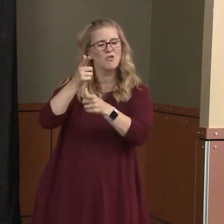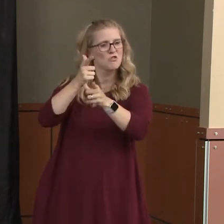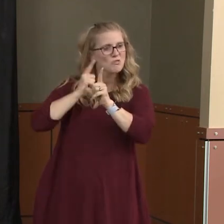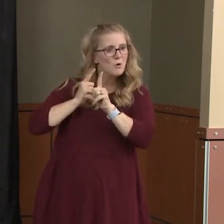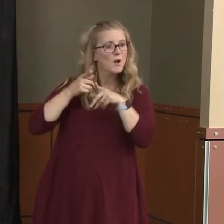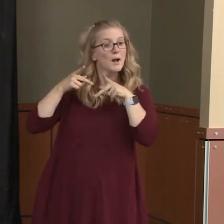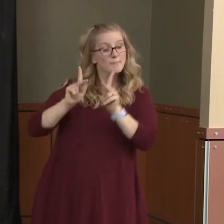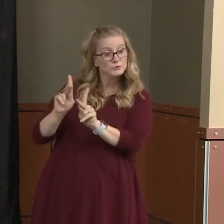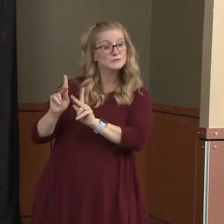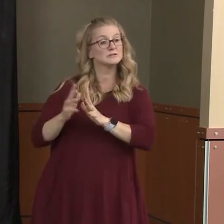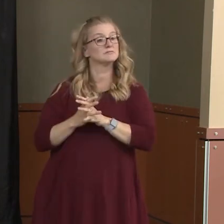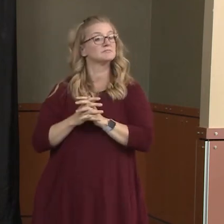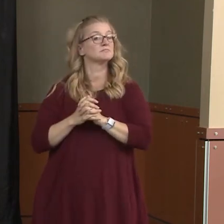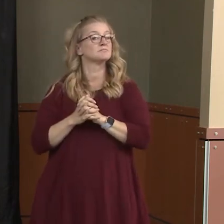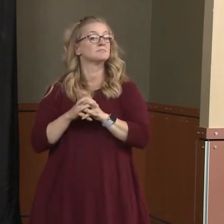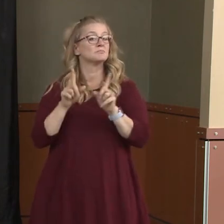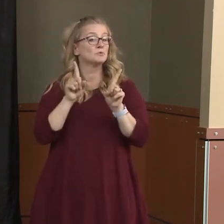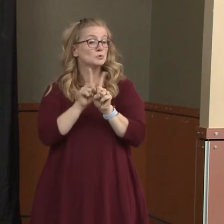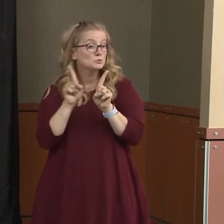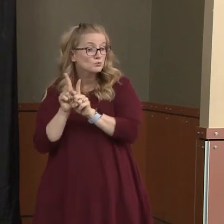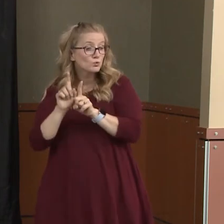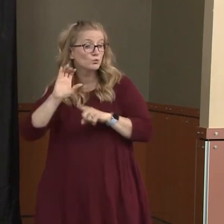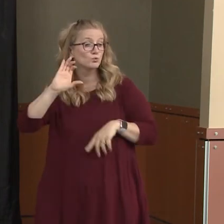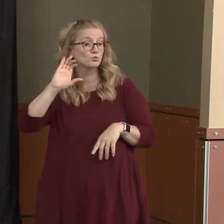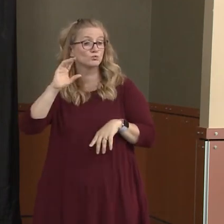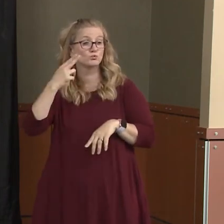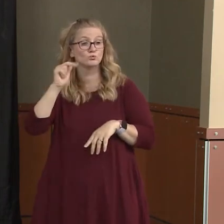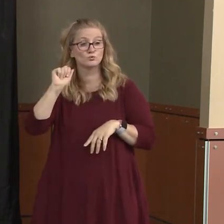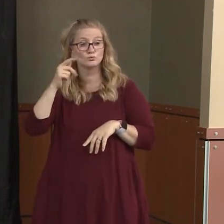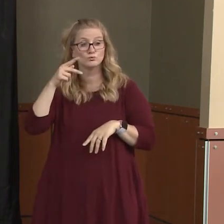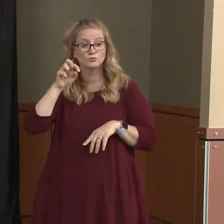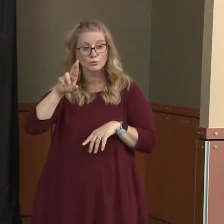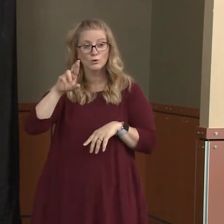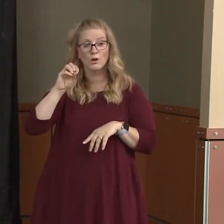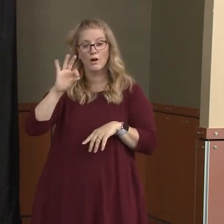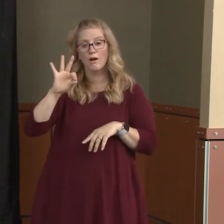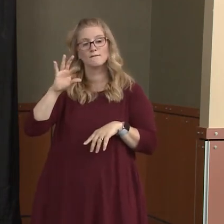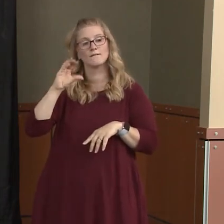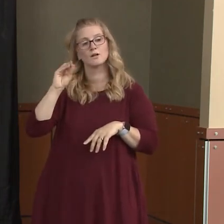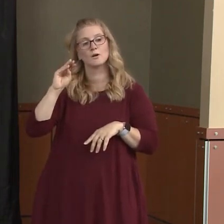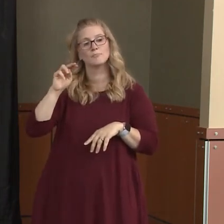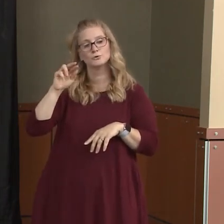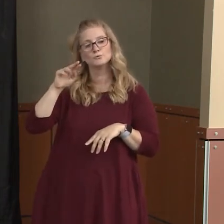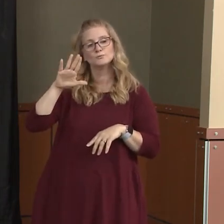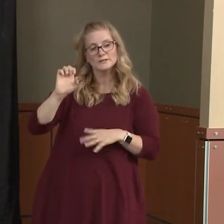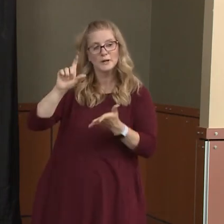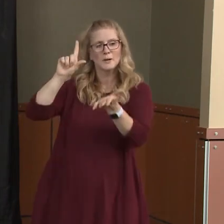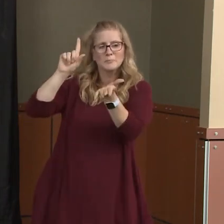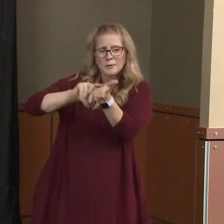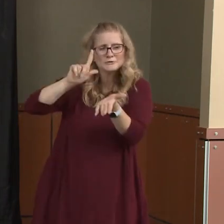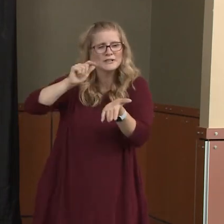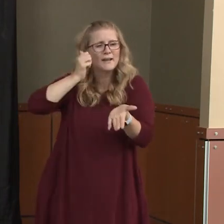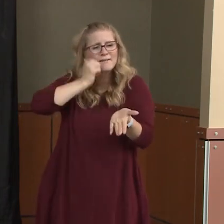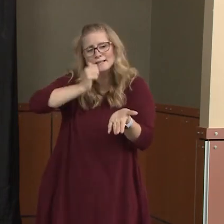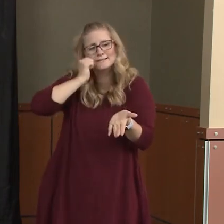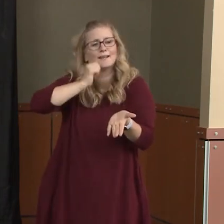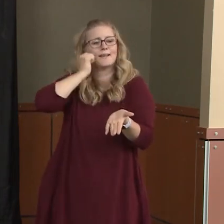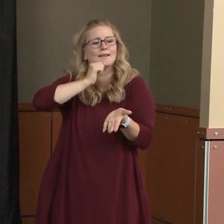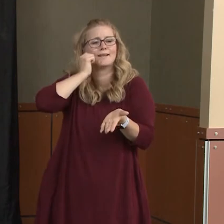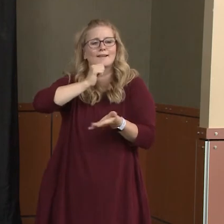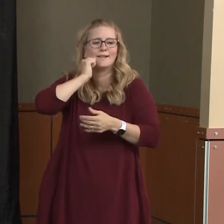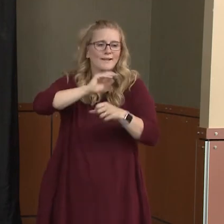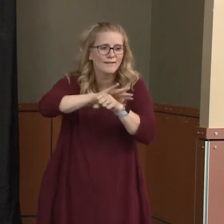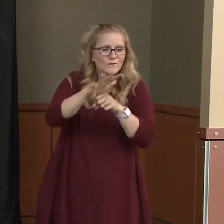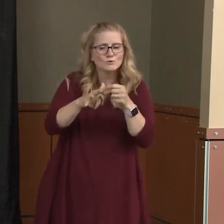of Commerce publishes a COVID-19 resource guide. Long list of grant opportunities there, as well. And I would encourage everybody to check out the